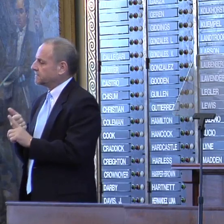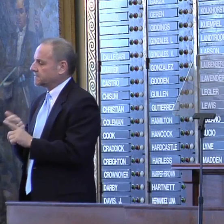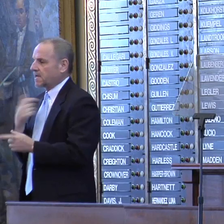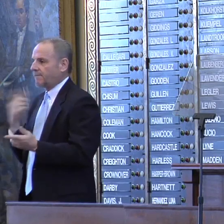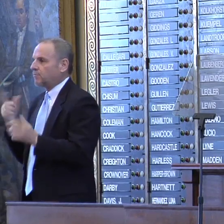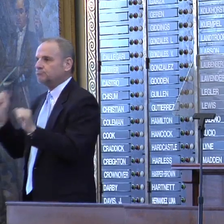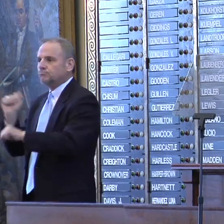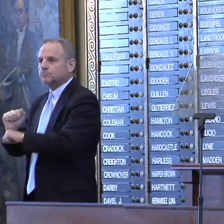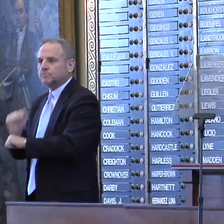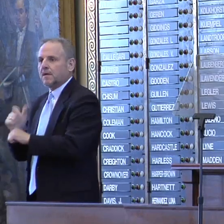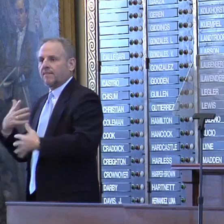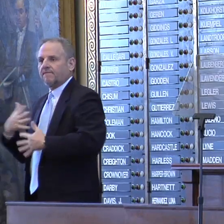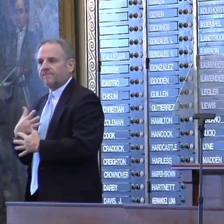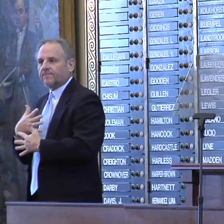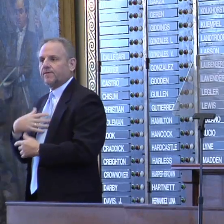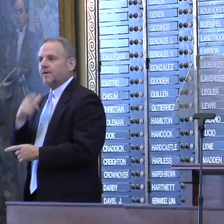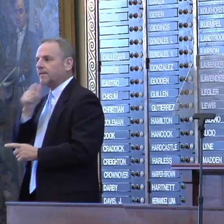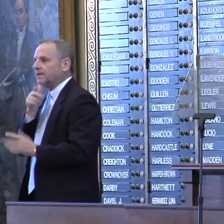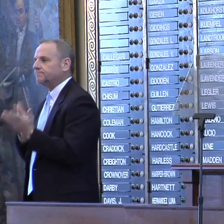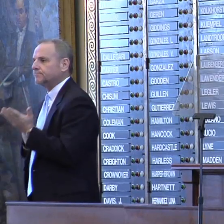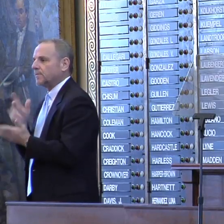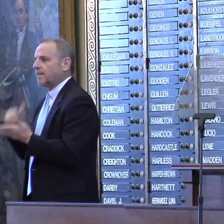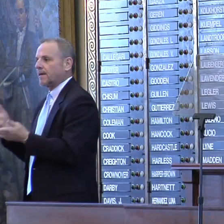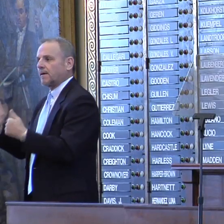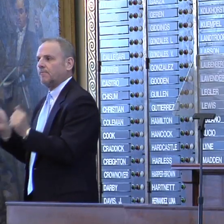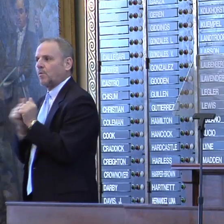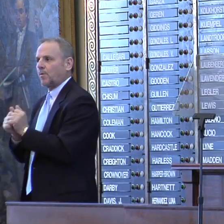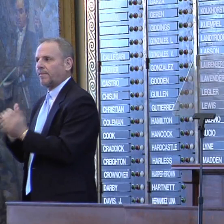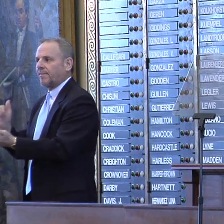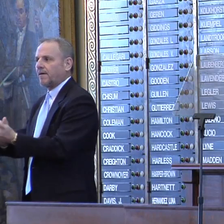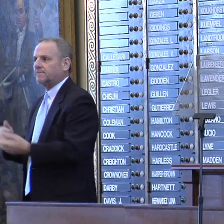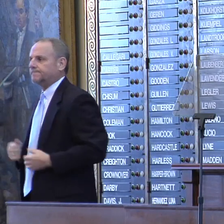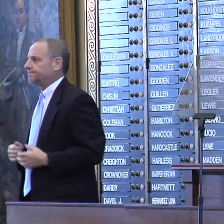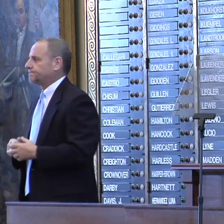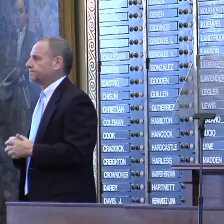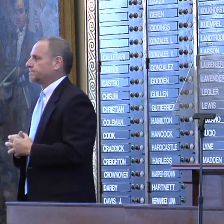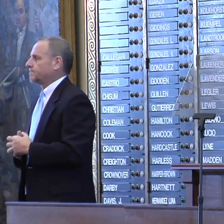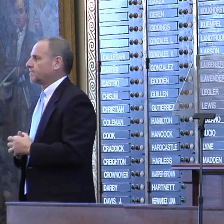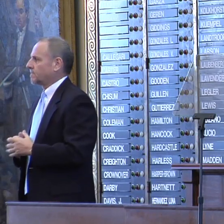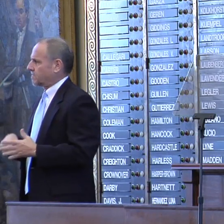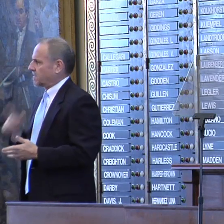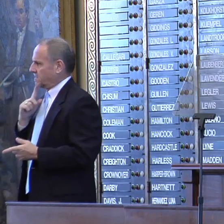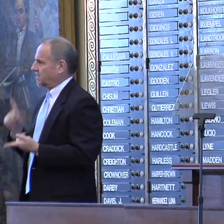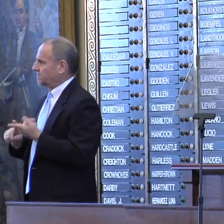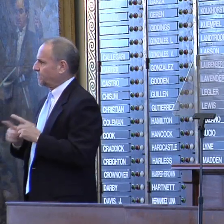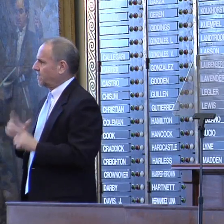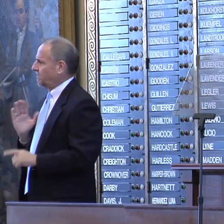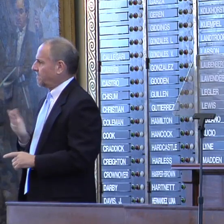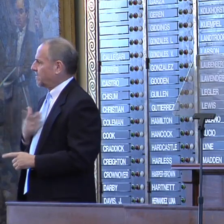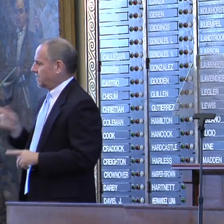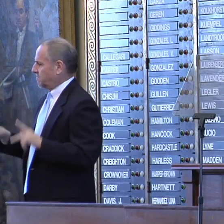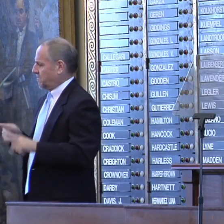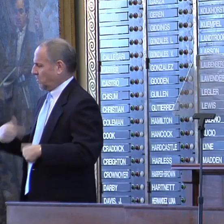joblessness and the fear and the uncertainty that comes along with that. These are friends of ours. mean,